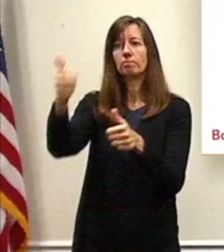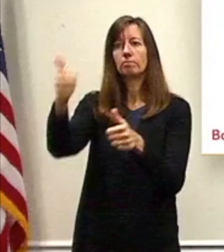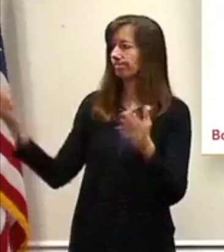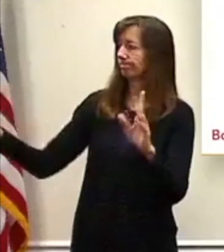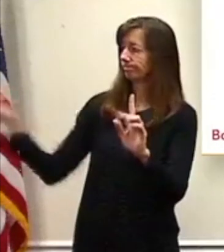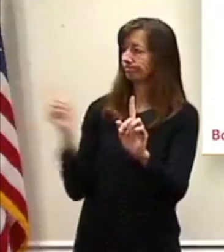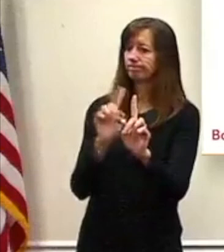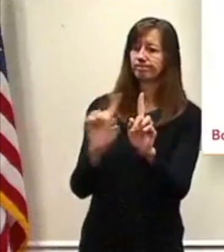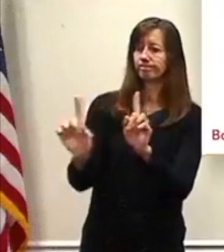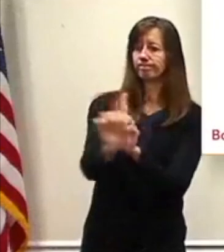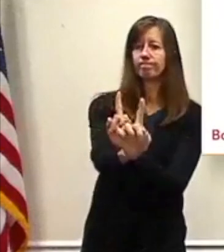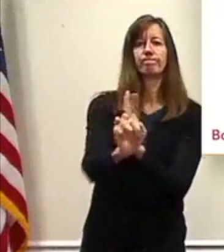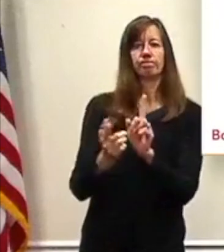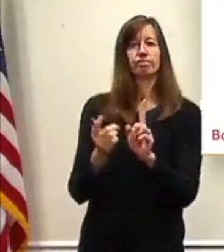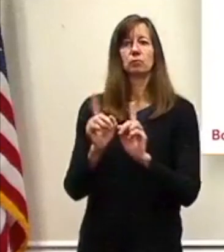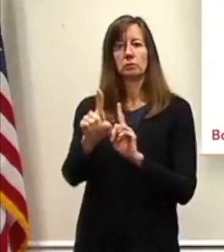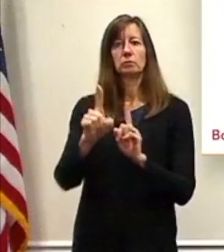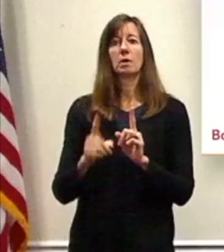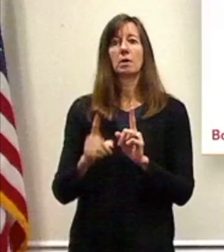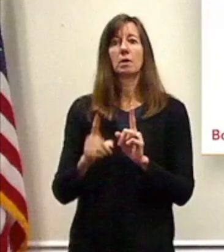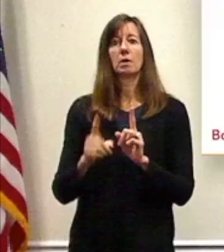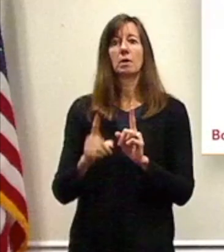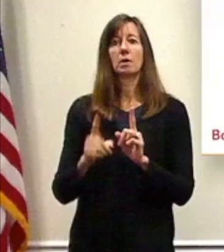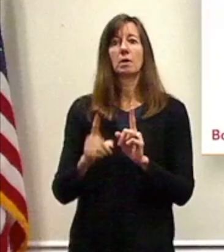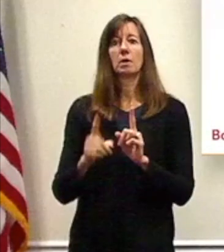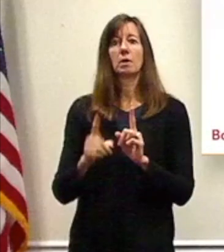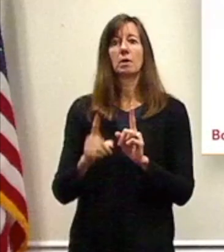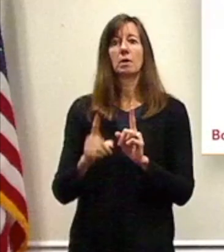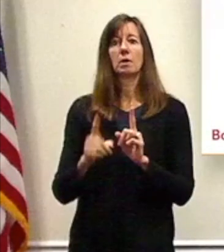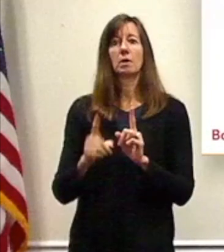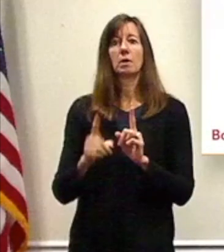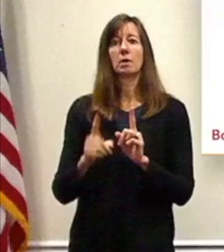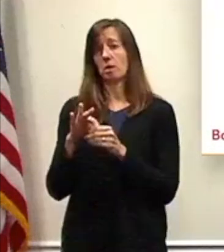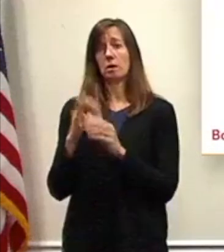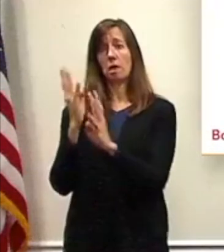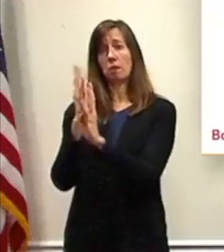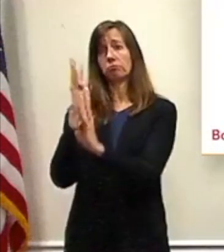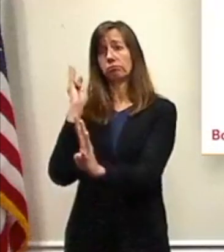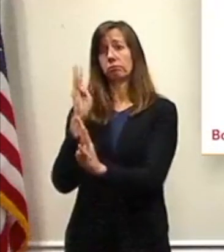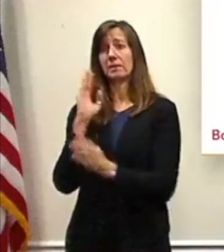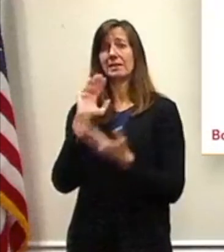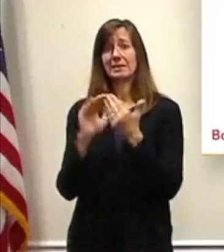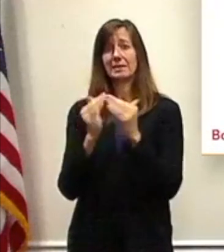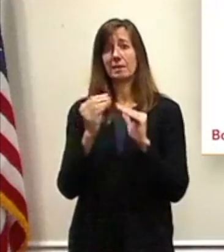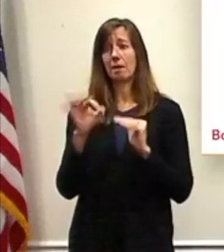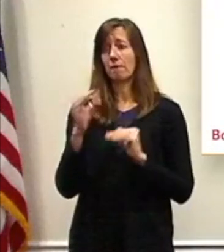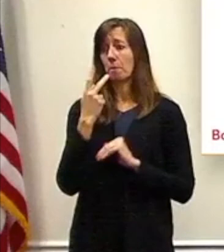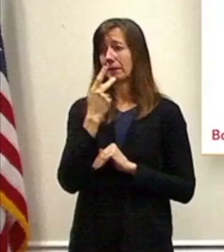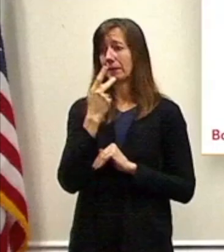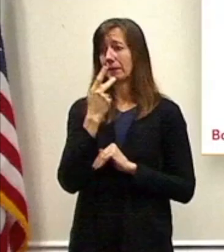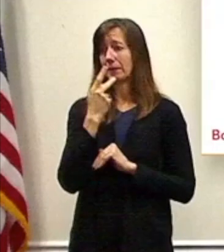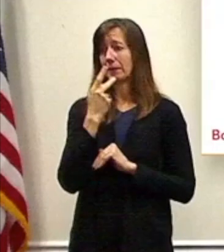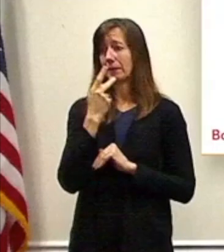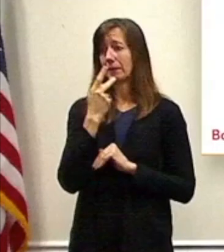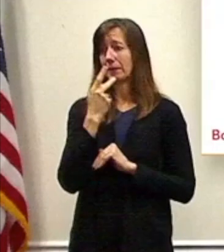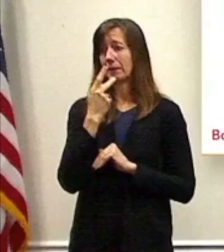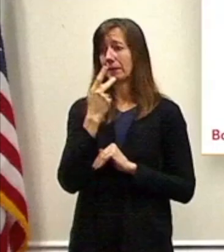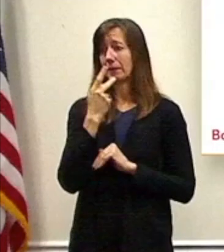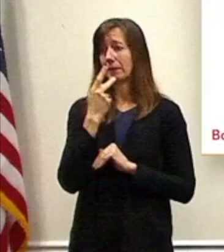this, I just voted, waited on line almost an hour here in the city of Poughkeepsie. I think it's wonderful. I think it's heartwarming. I think it is